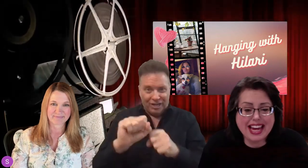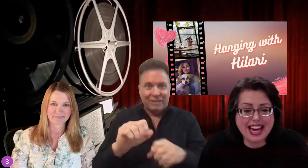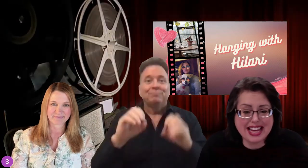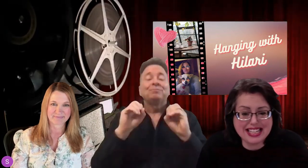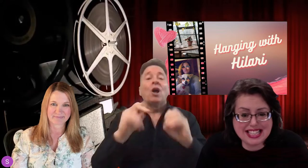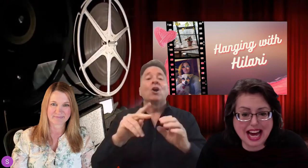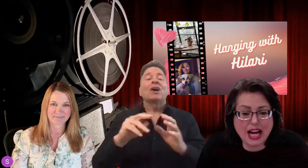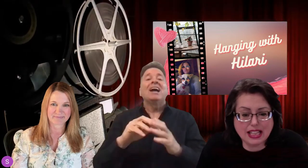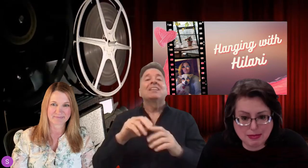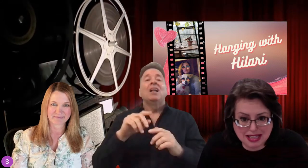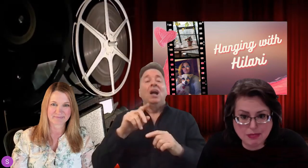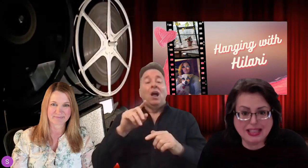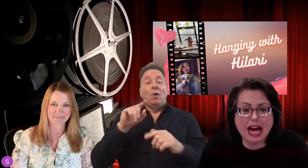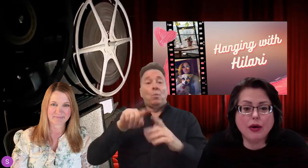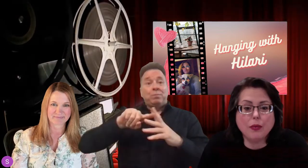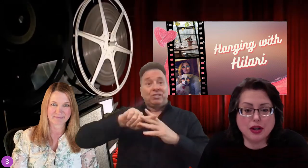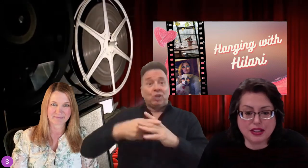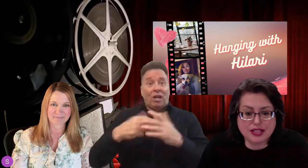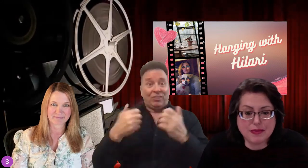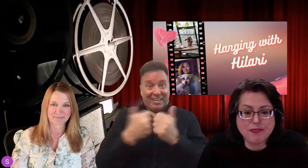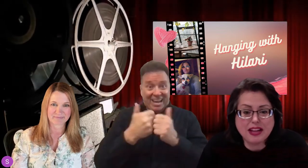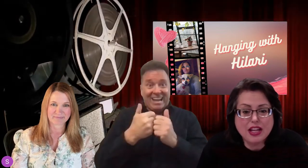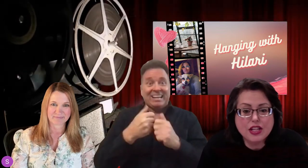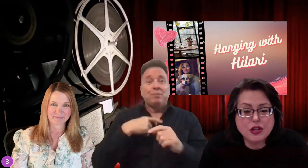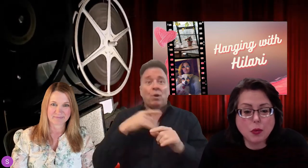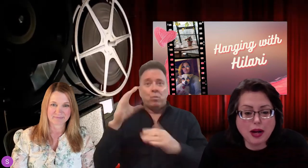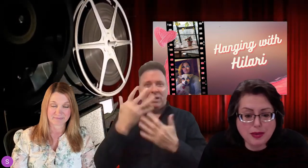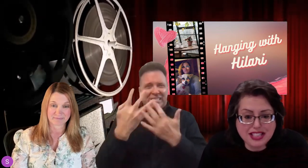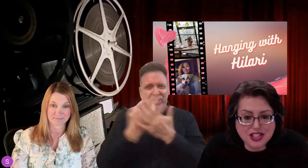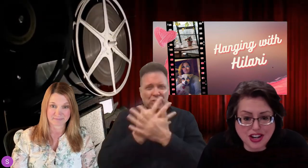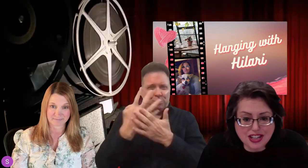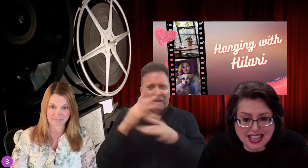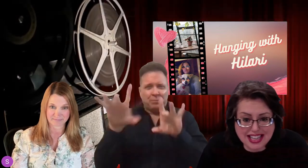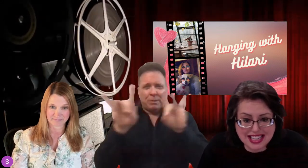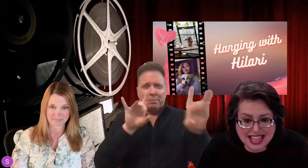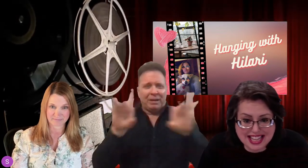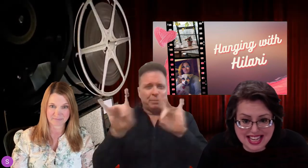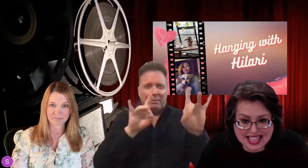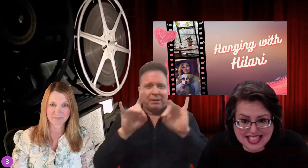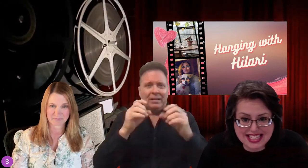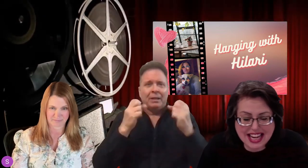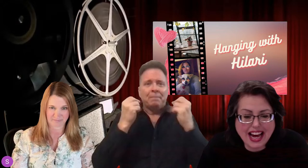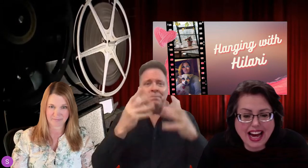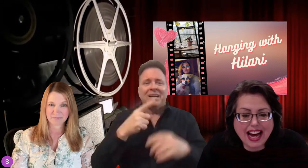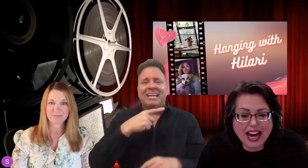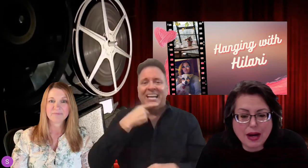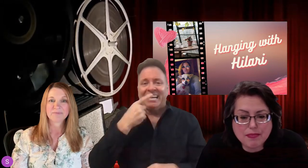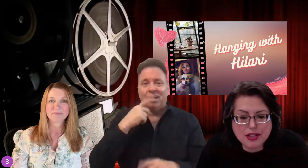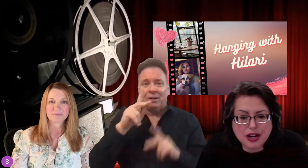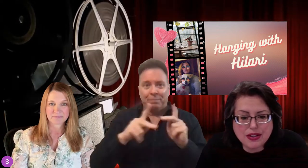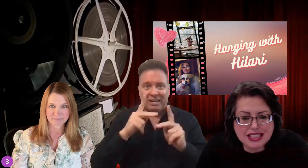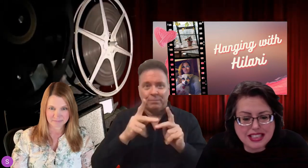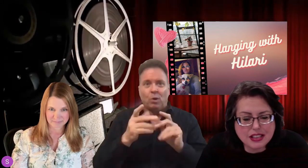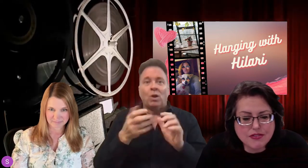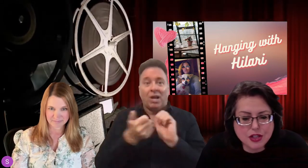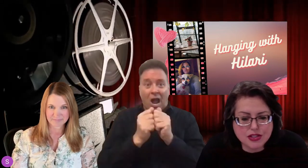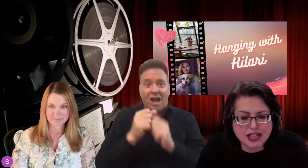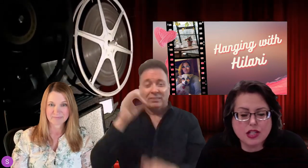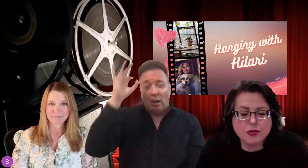And, let me explain how it works. So, when we started this, you know, it's a little confusing because we